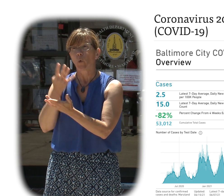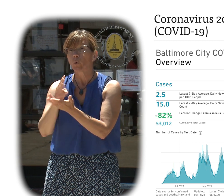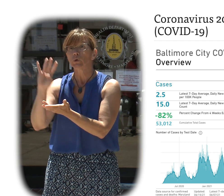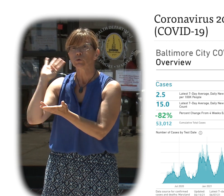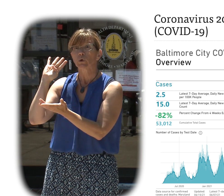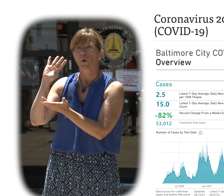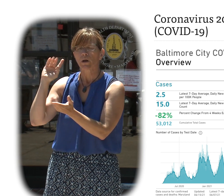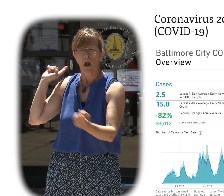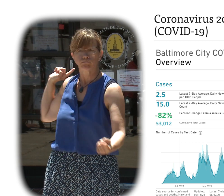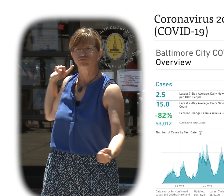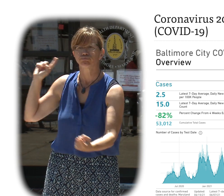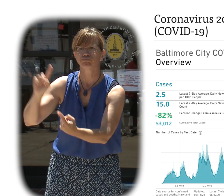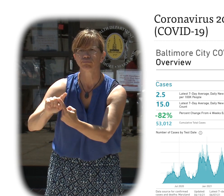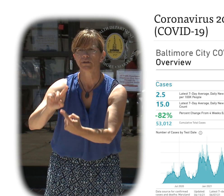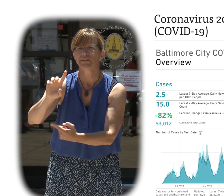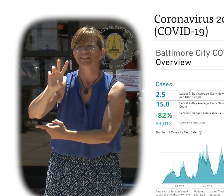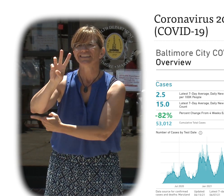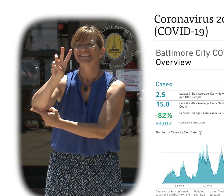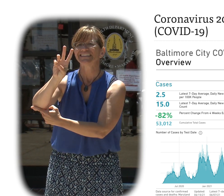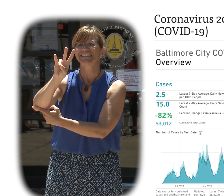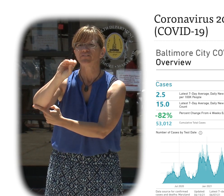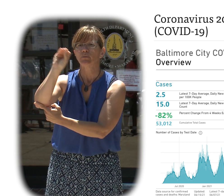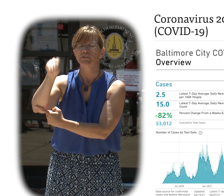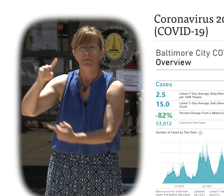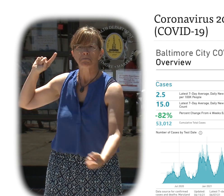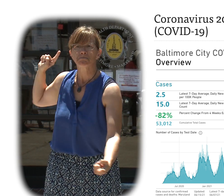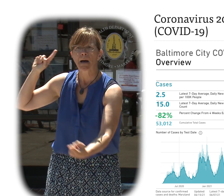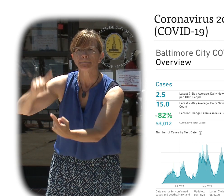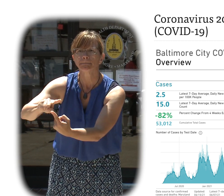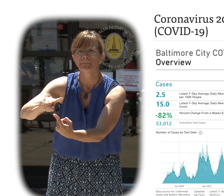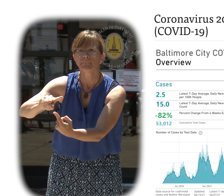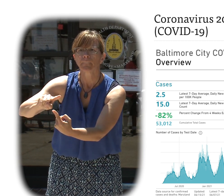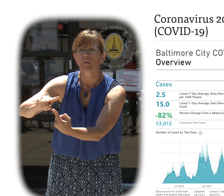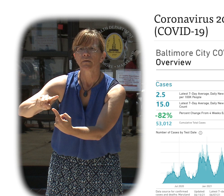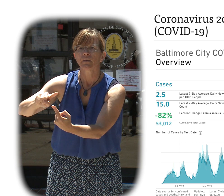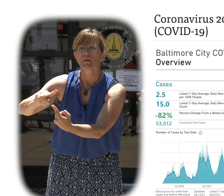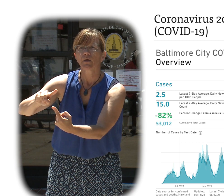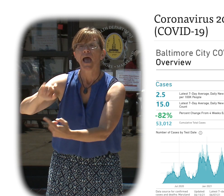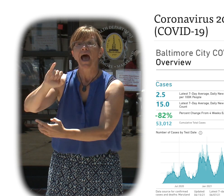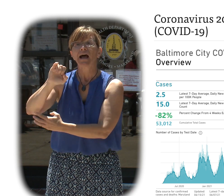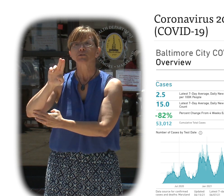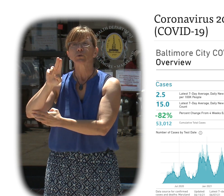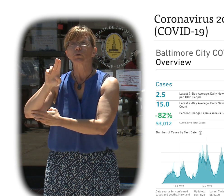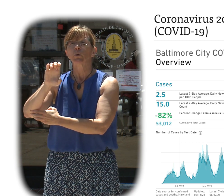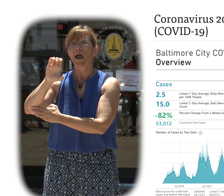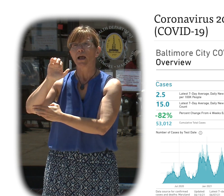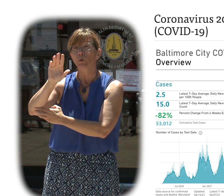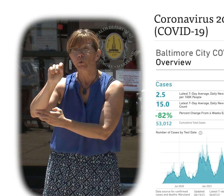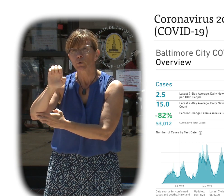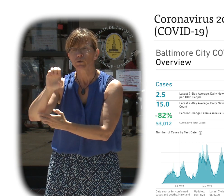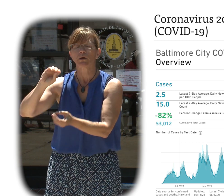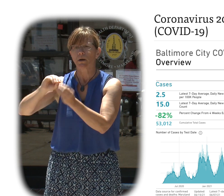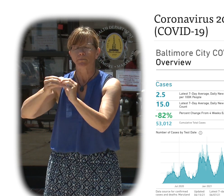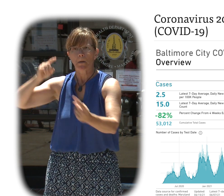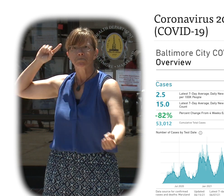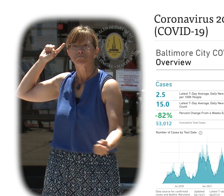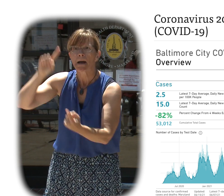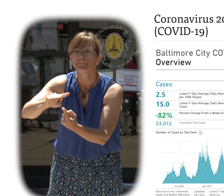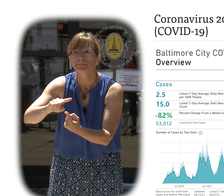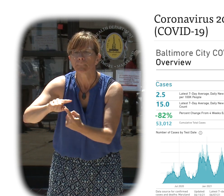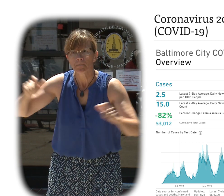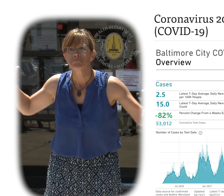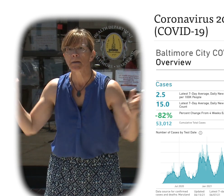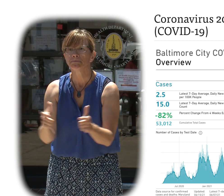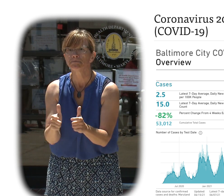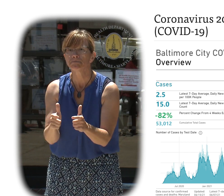Our ICU and acute care unit capacity have also decreased and are both holding at 80 percent and 85 percent